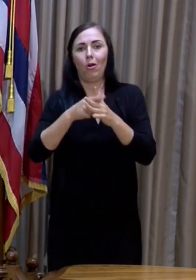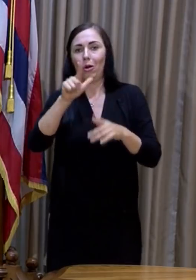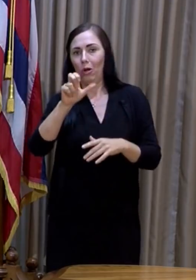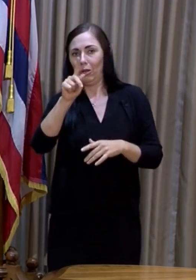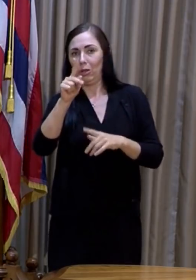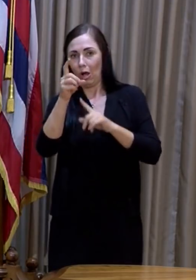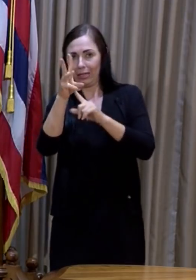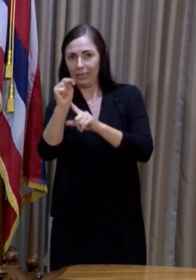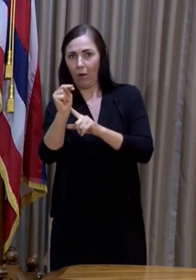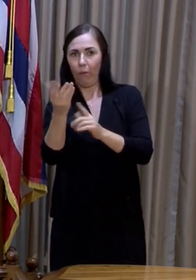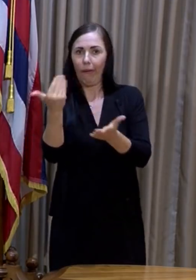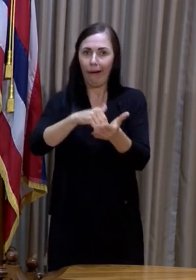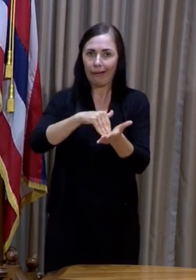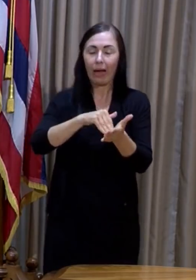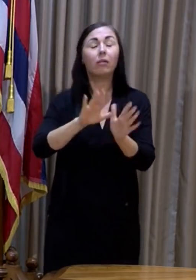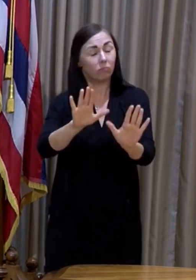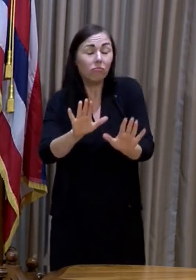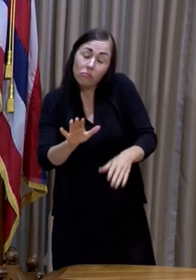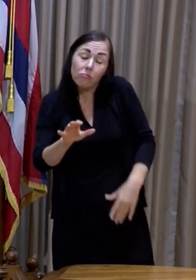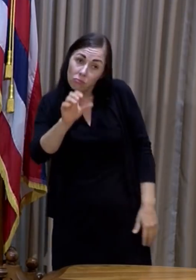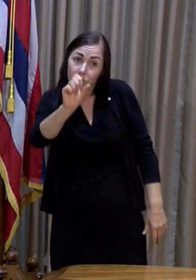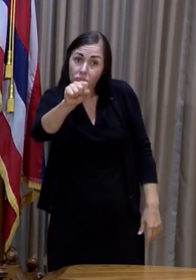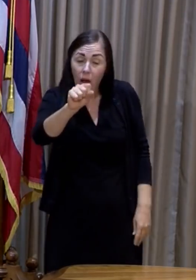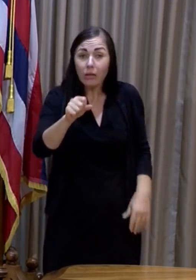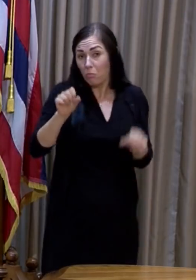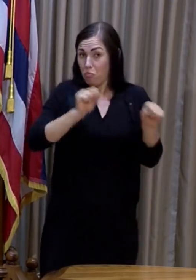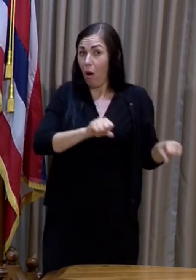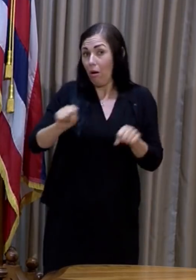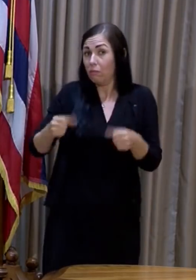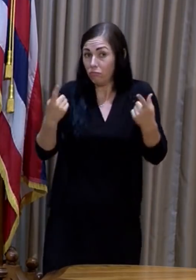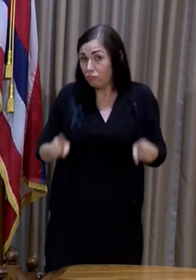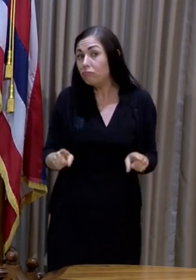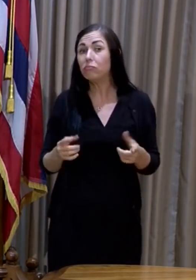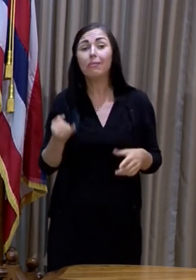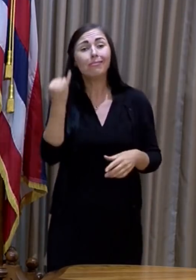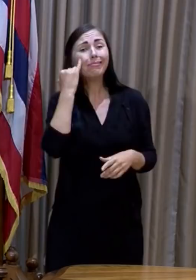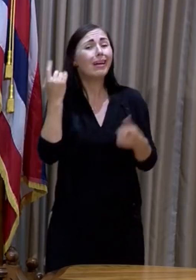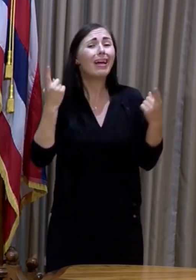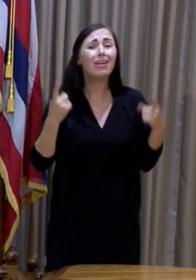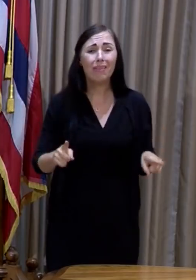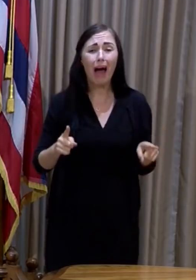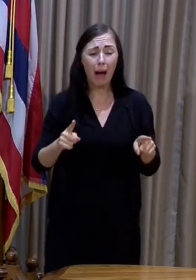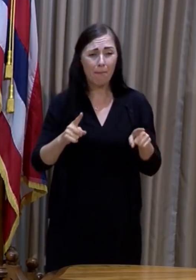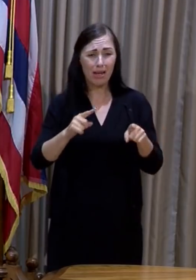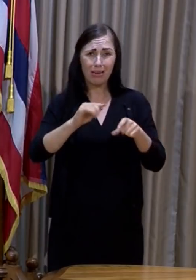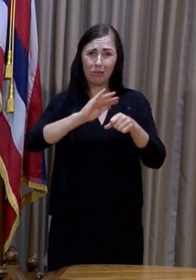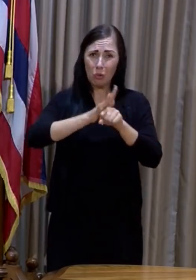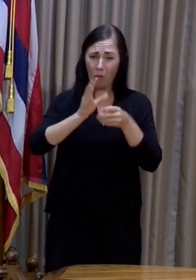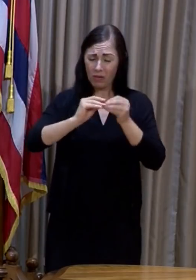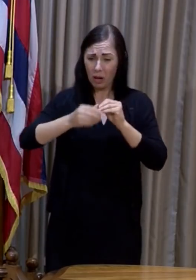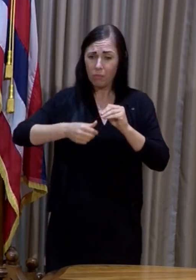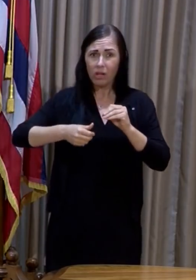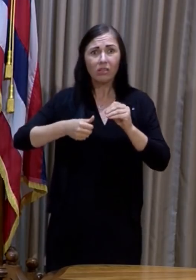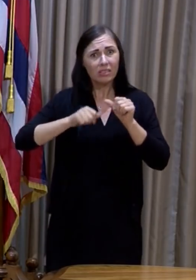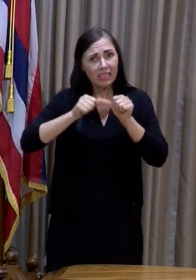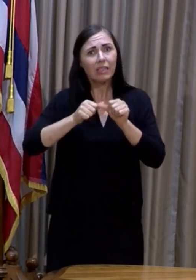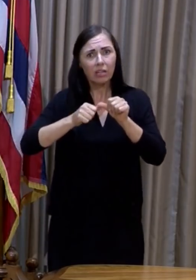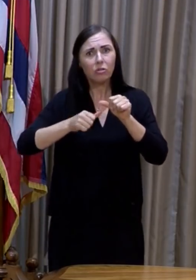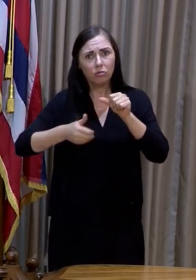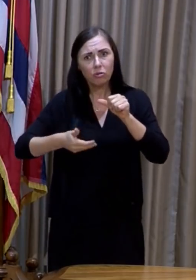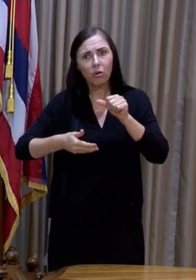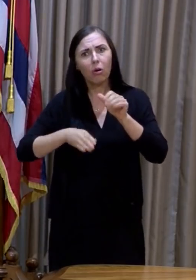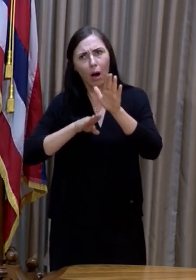lockdown on the table? Yes, it would be. If the number of cases continues to grow exponentially